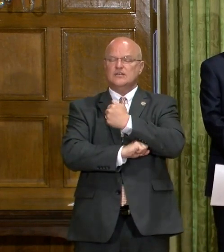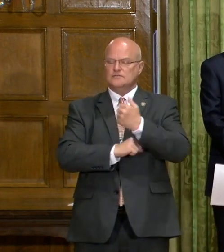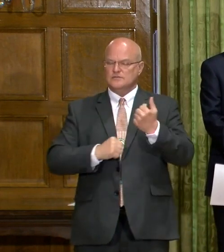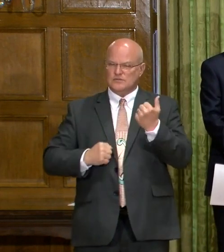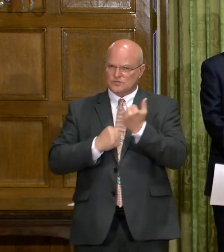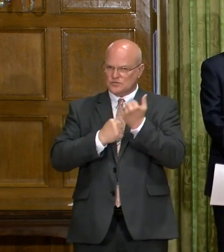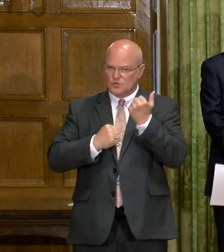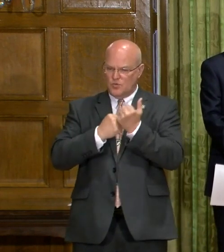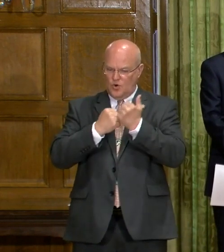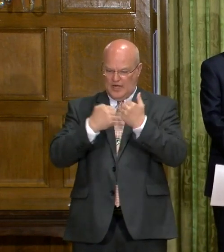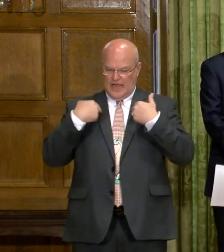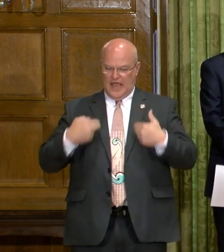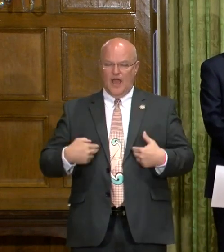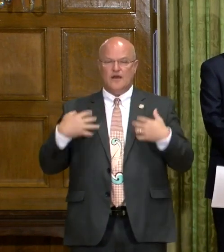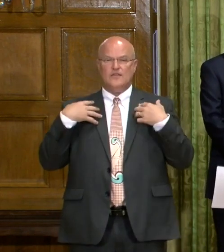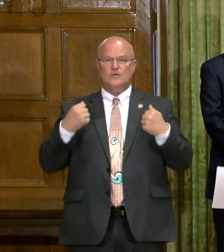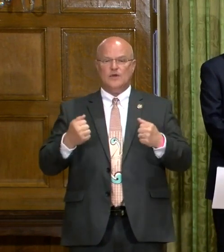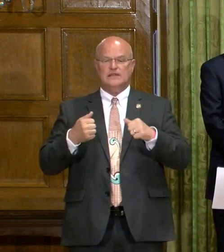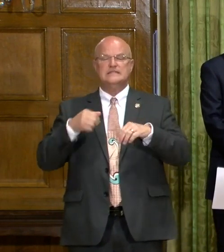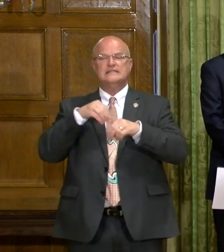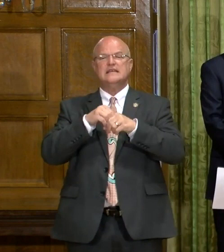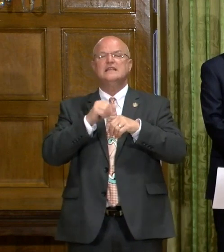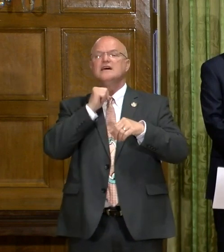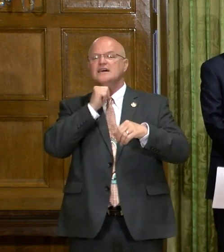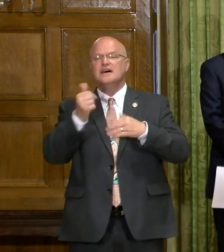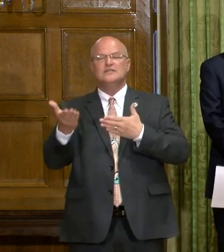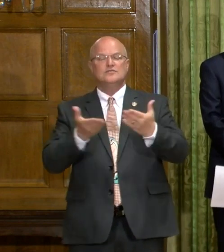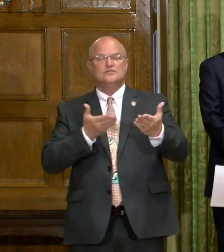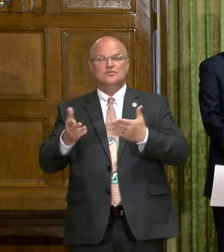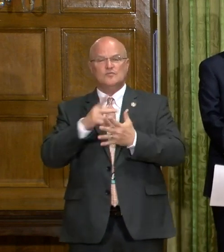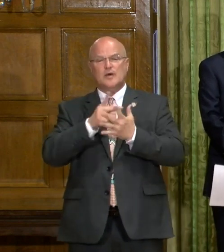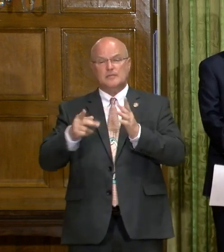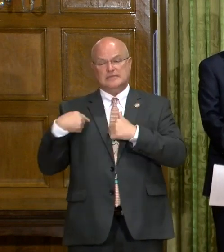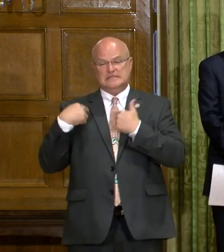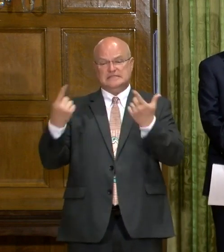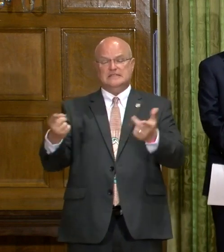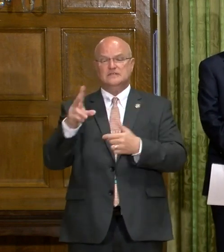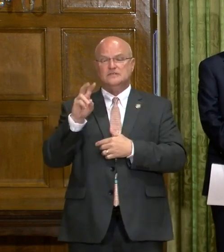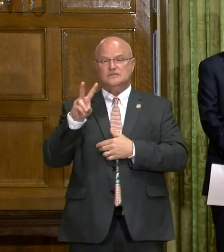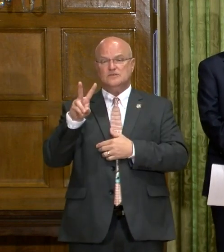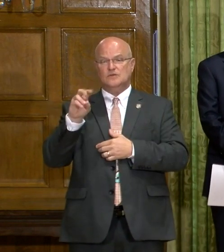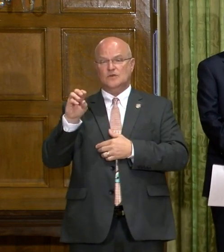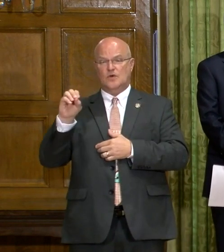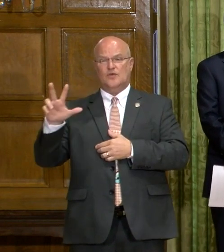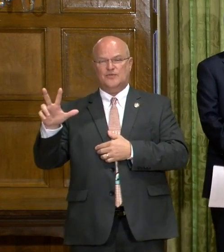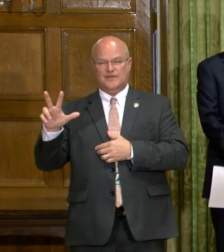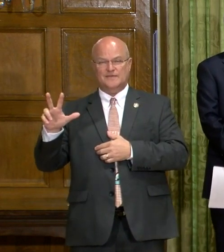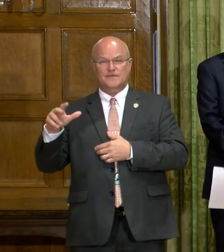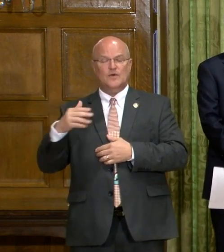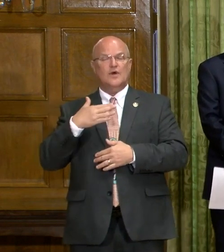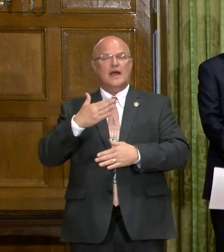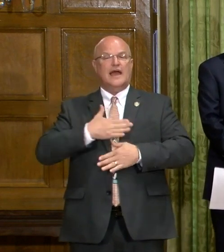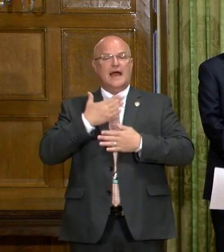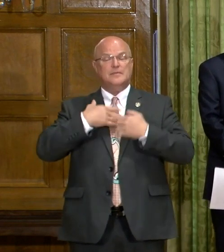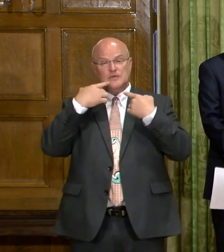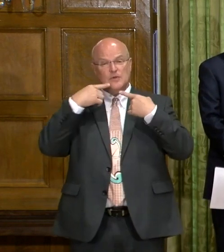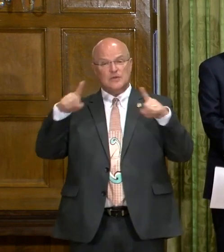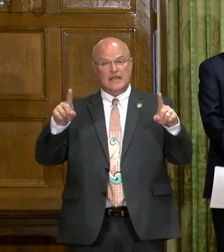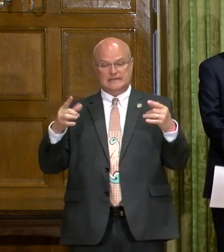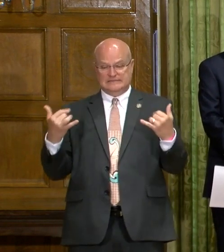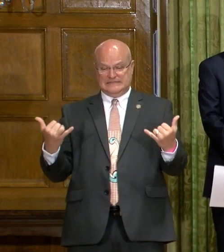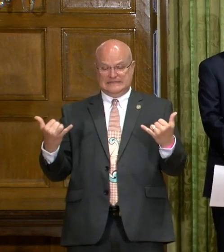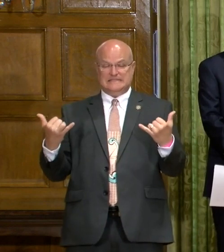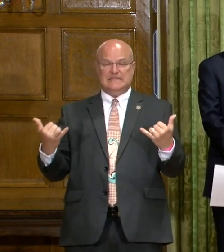improve health and wellness among underserved populations since 2003. We are pleased to announce that as of this morning,